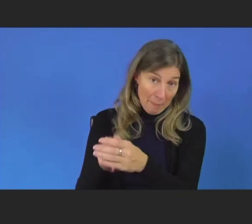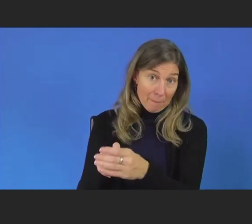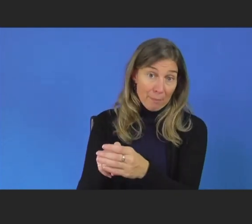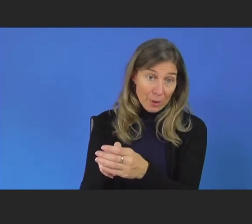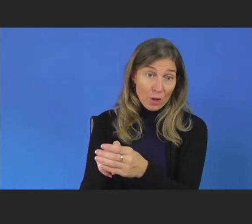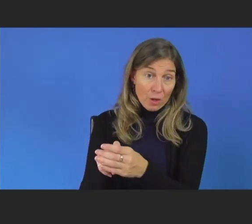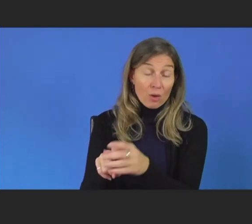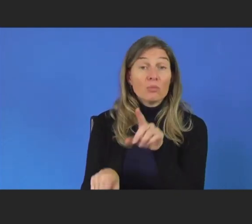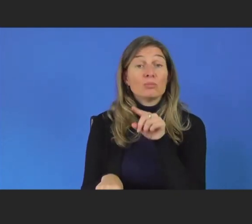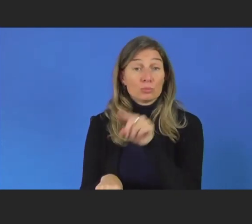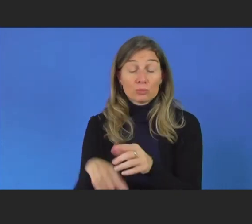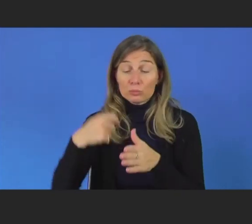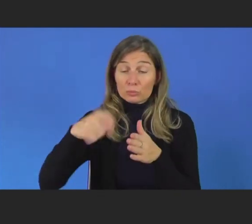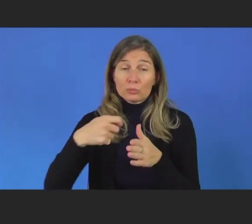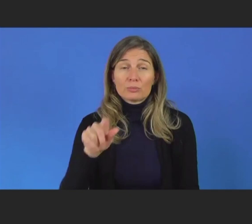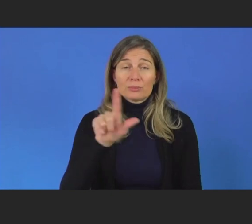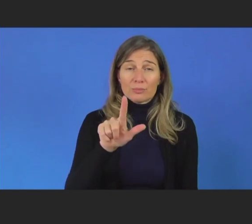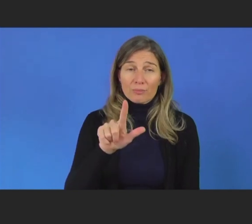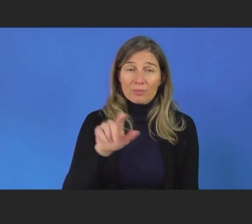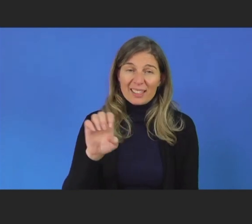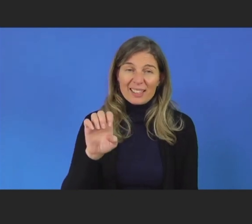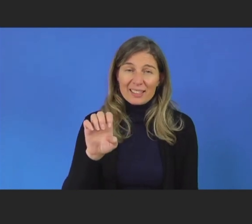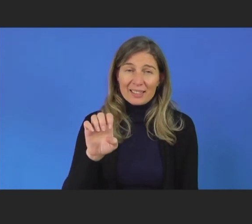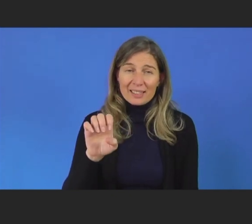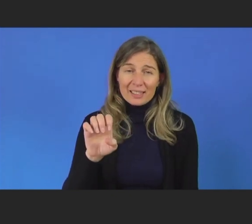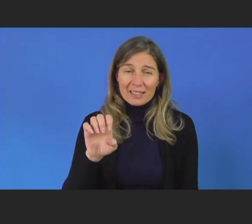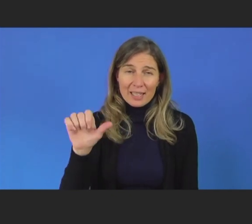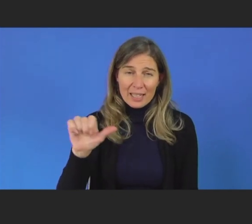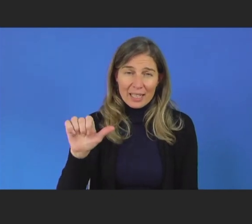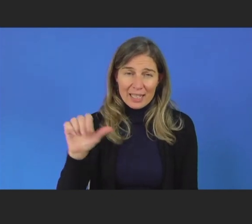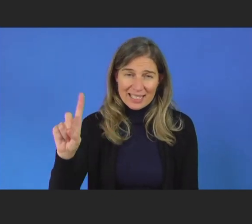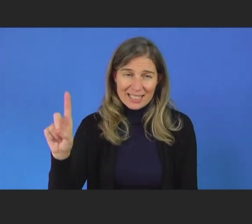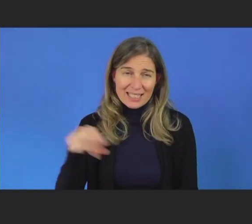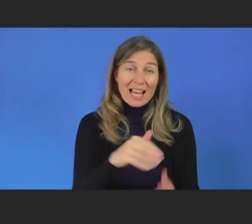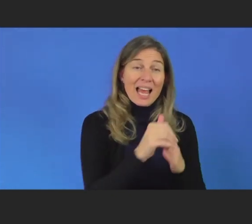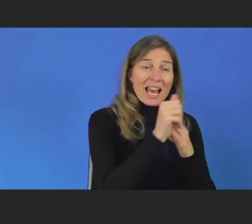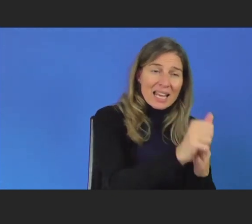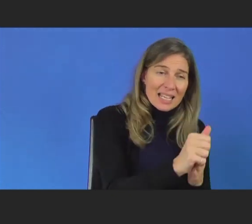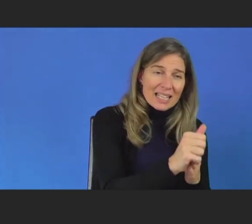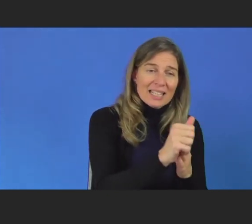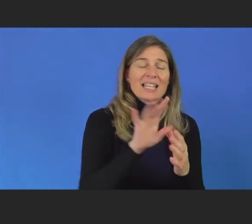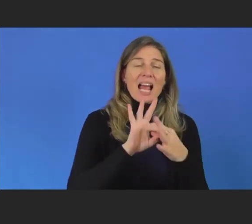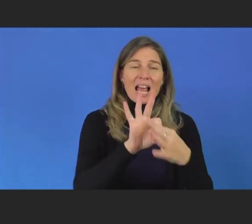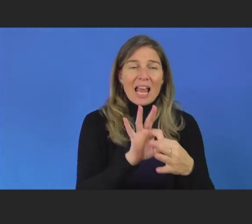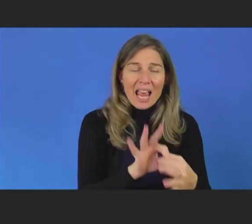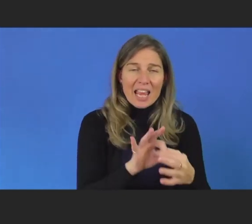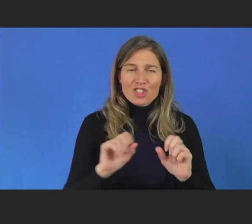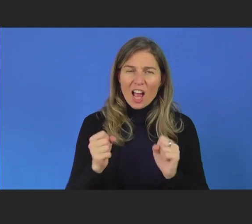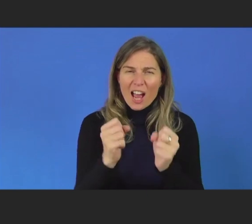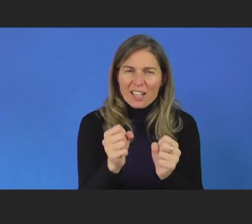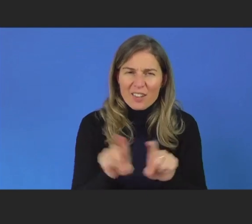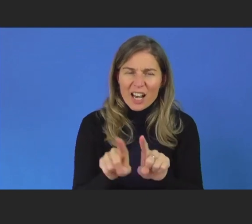a project called LEAD. And L-E-A-D stands for LEAD, Engage, Activate, and Drive.